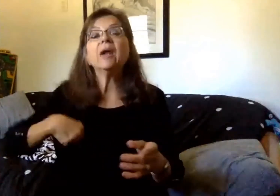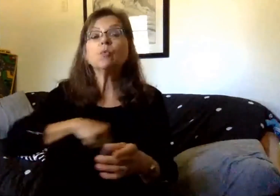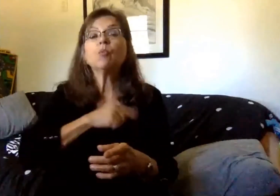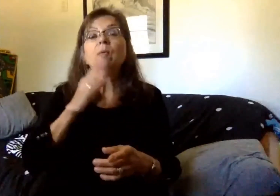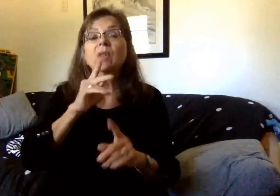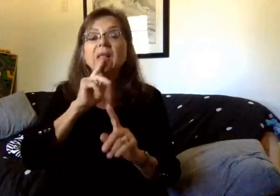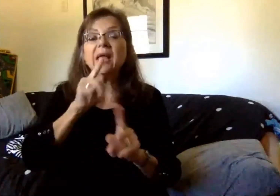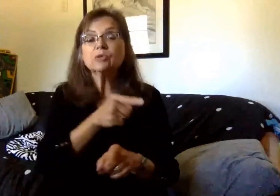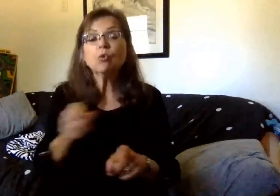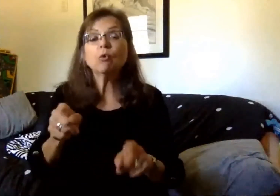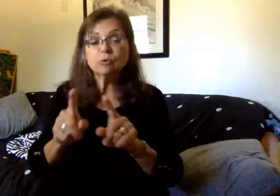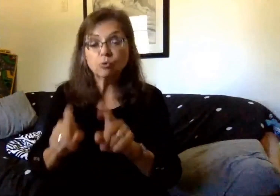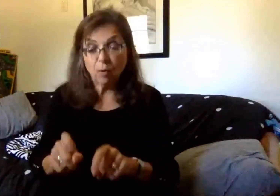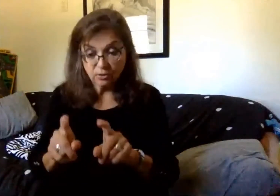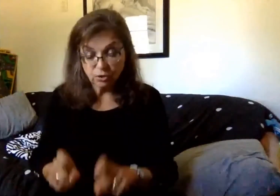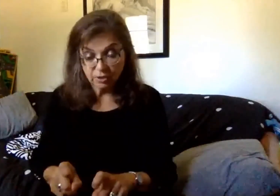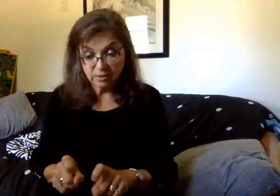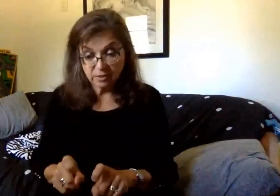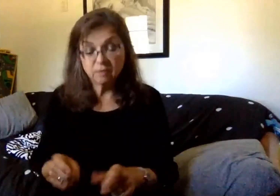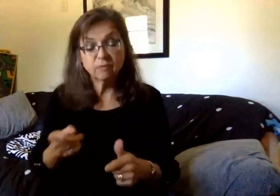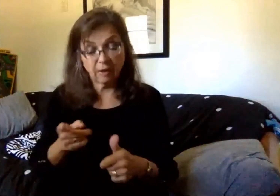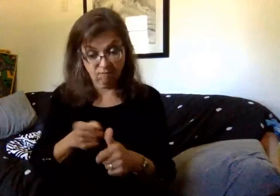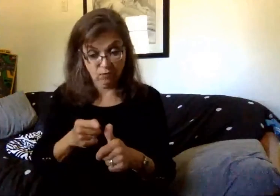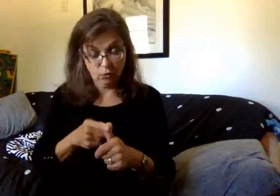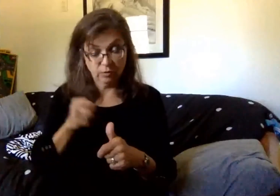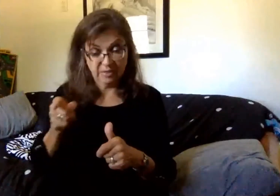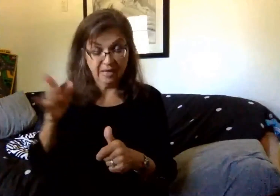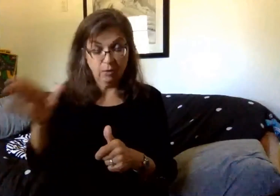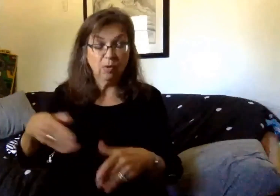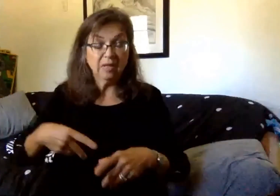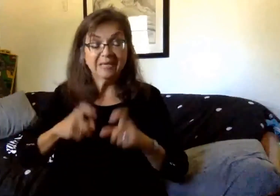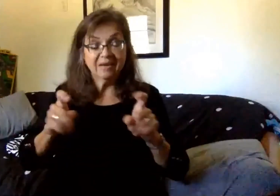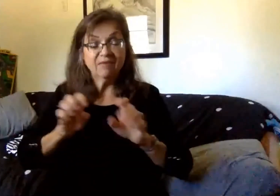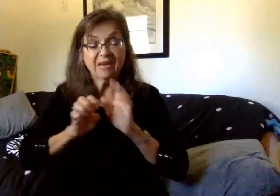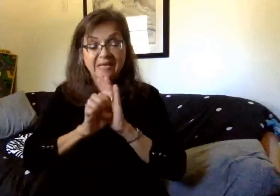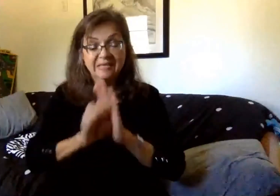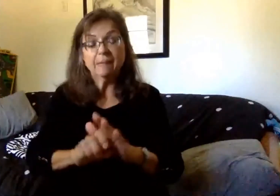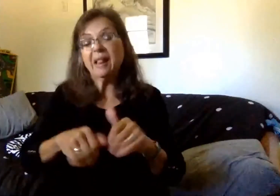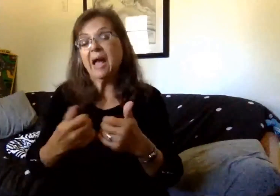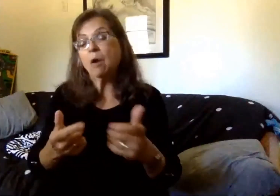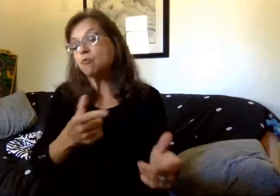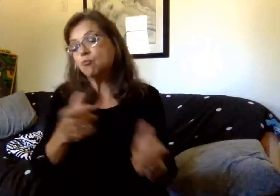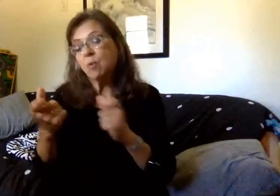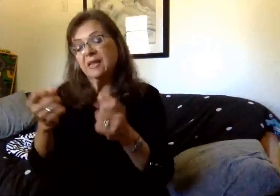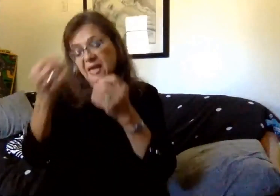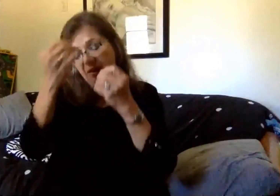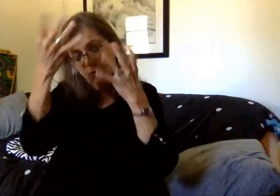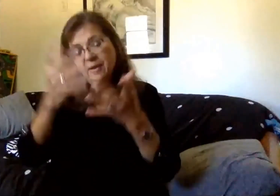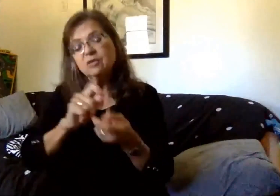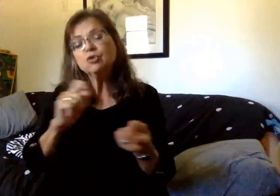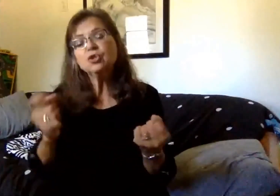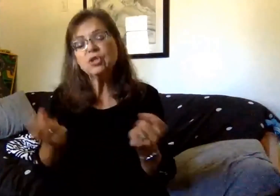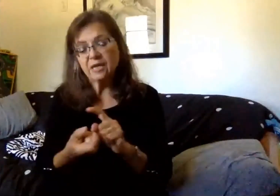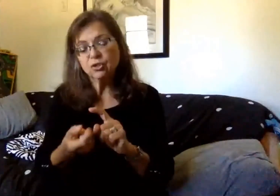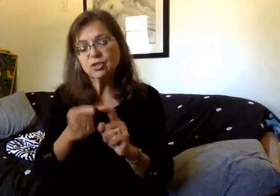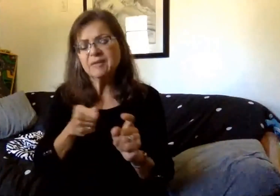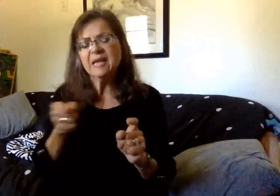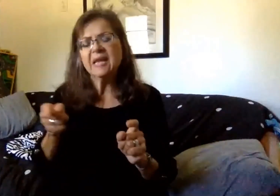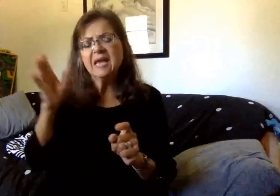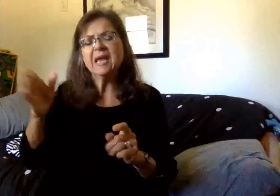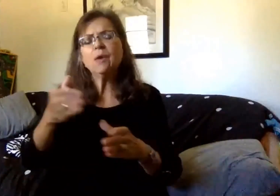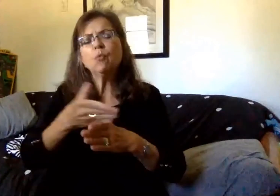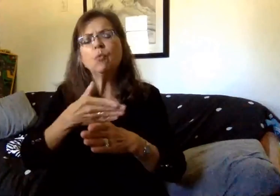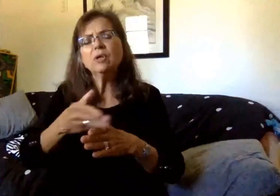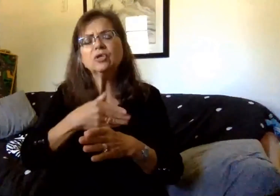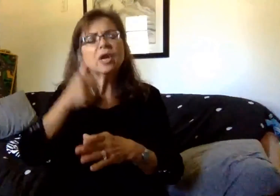this area. To begin with, though, he's going to provide an example of how quickly our information changes. So he's going to share with you our daily